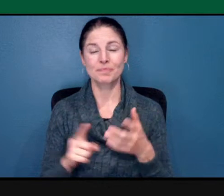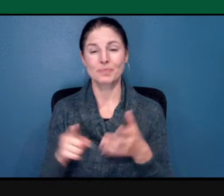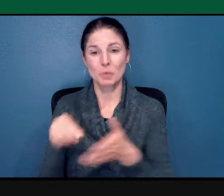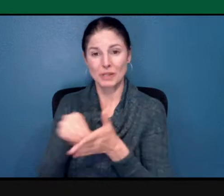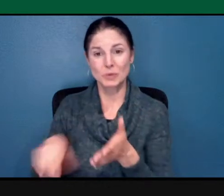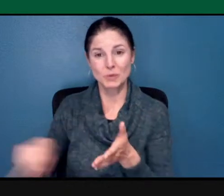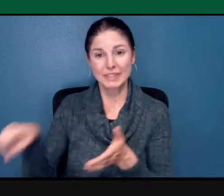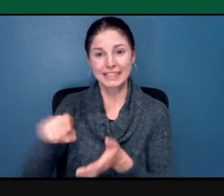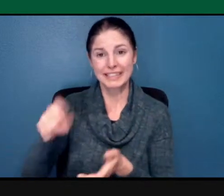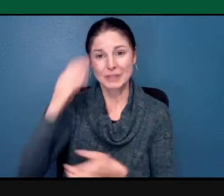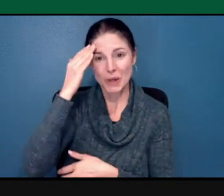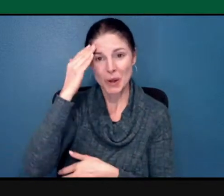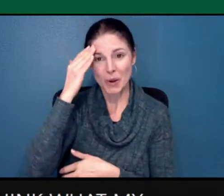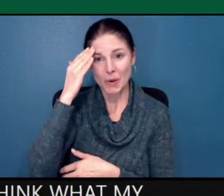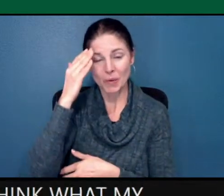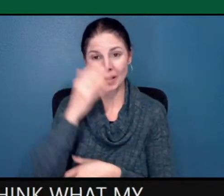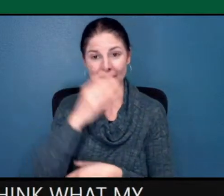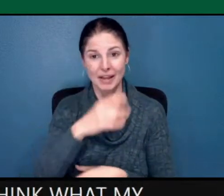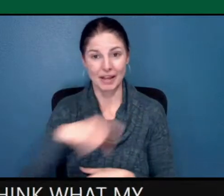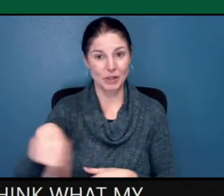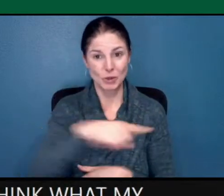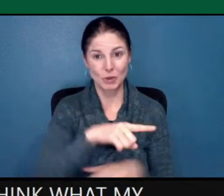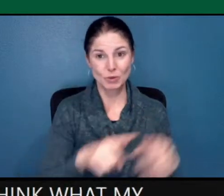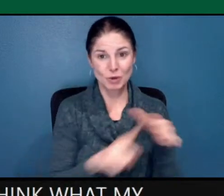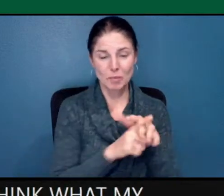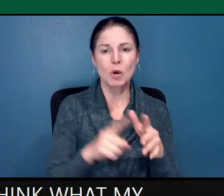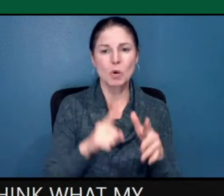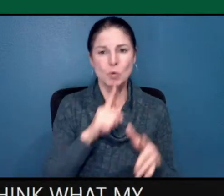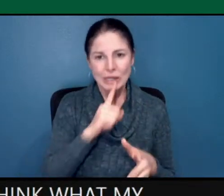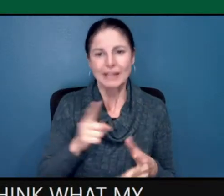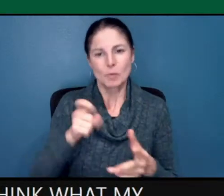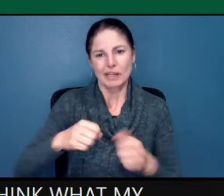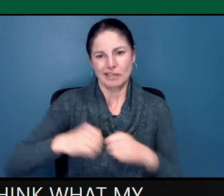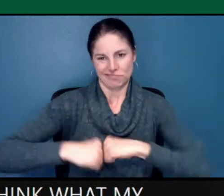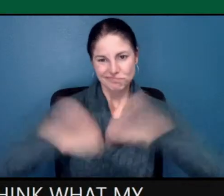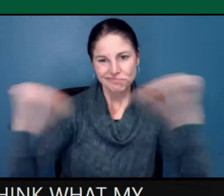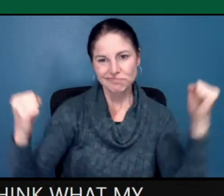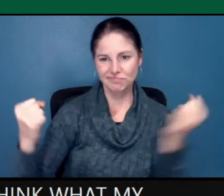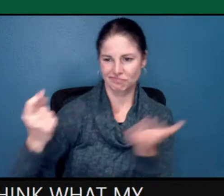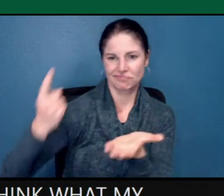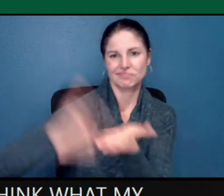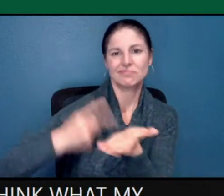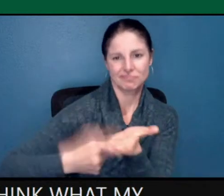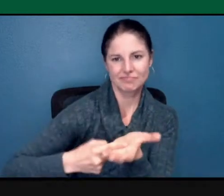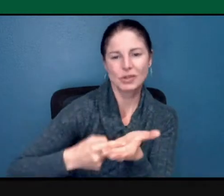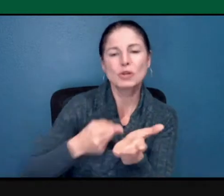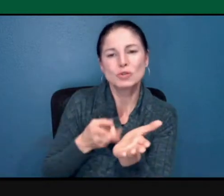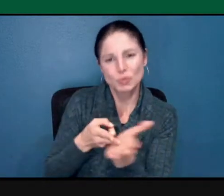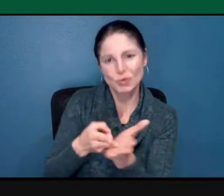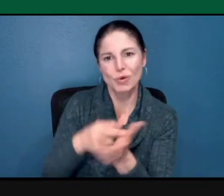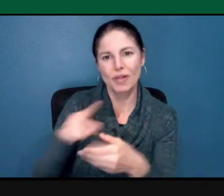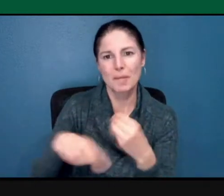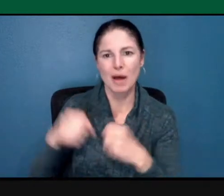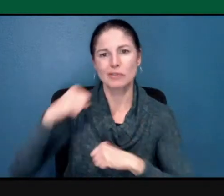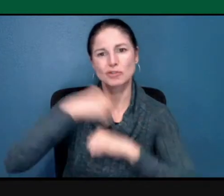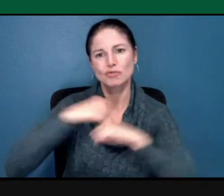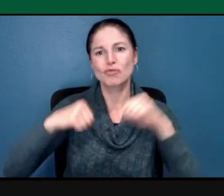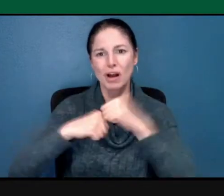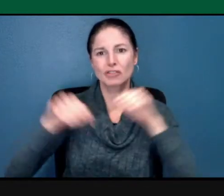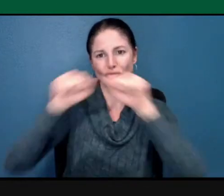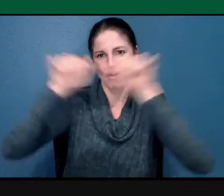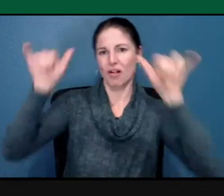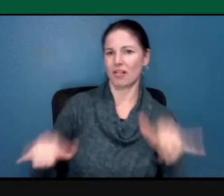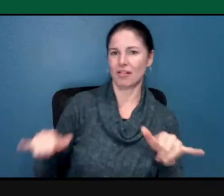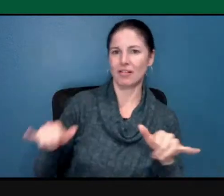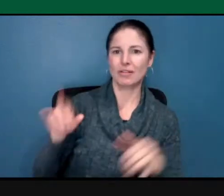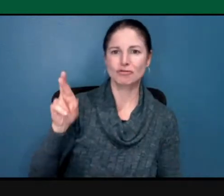tell the truth about structural racism. Let's have these conversations with each other so I can learn more